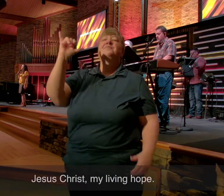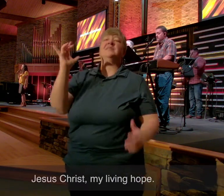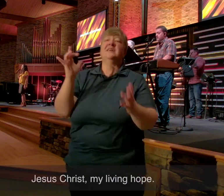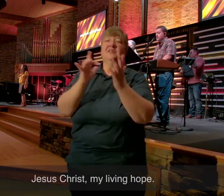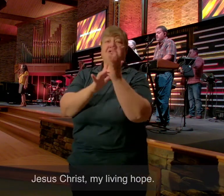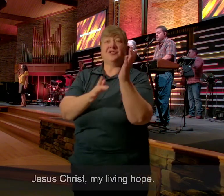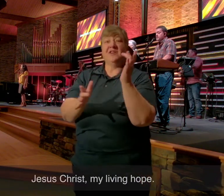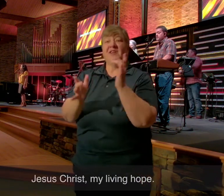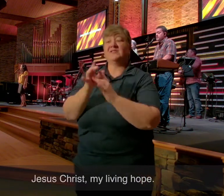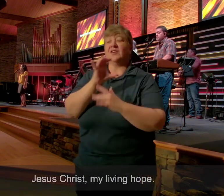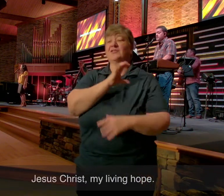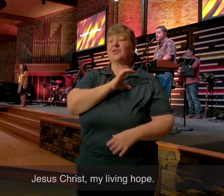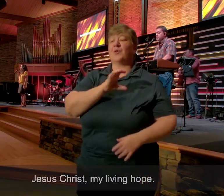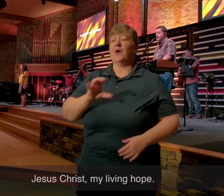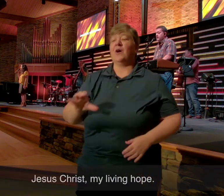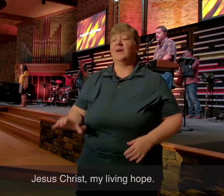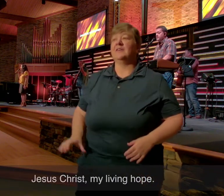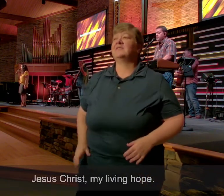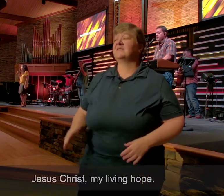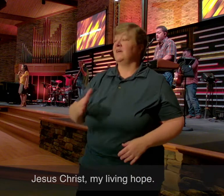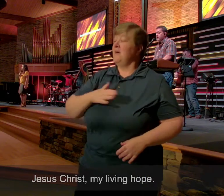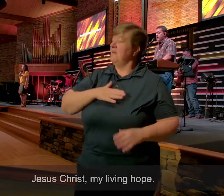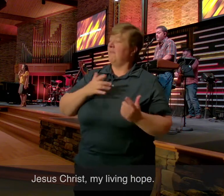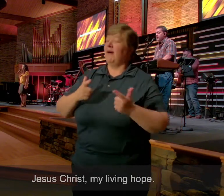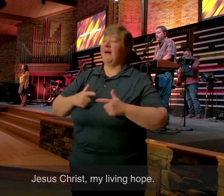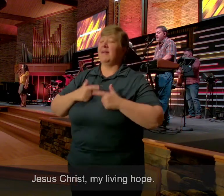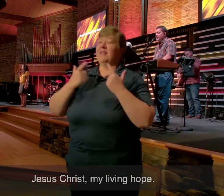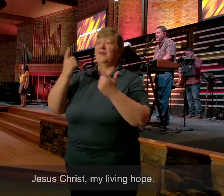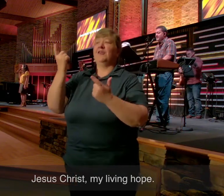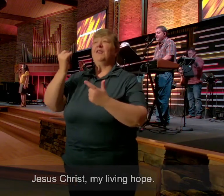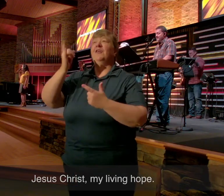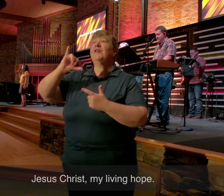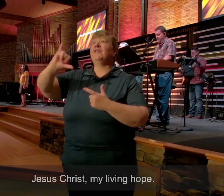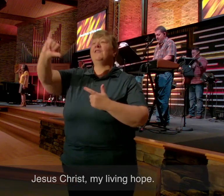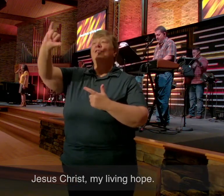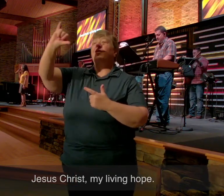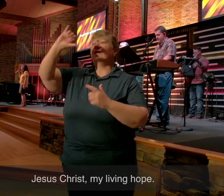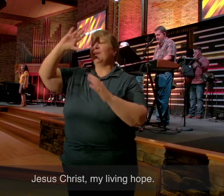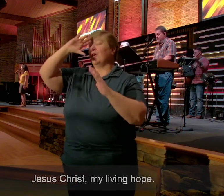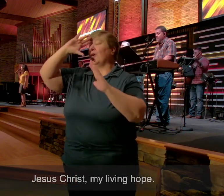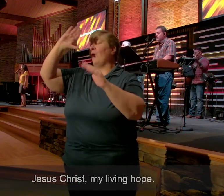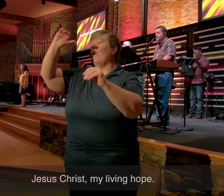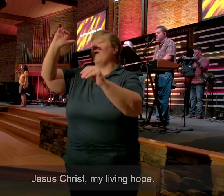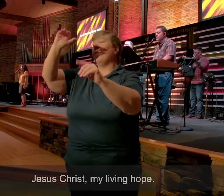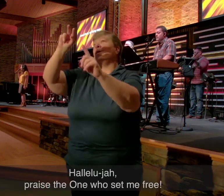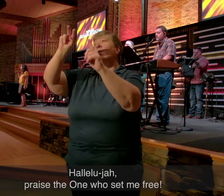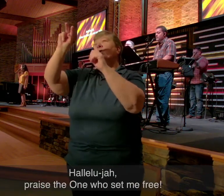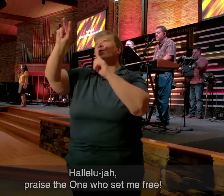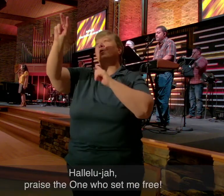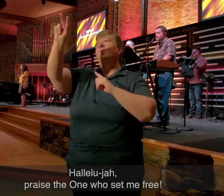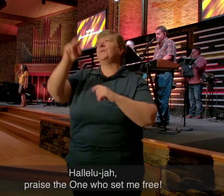Jesus Christ My Living Home